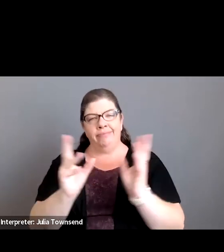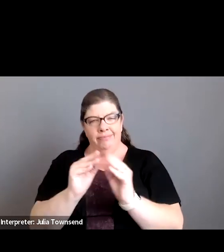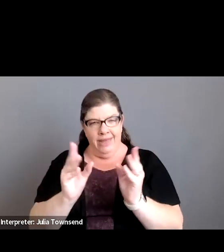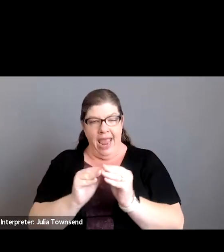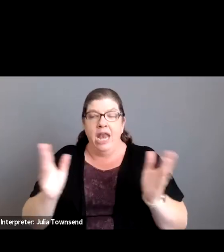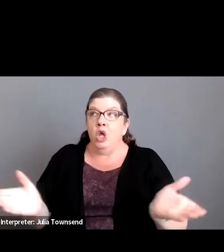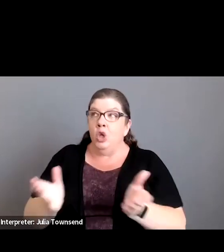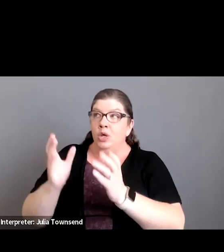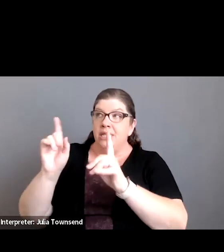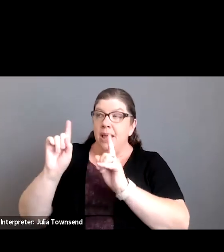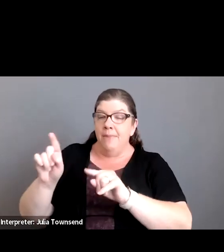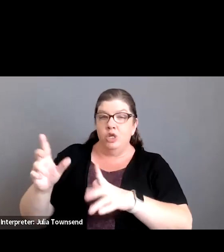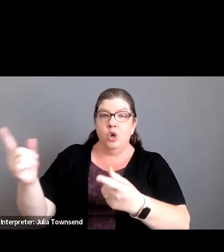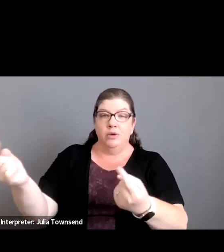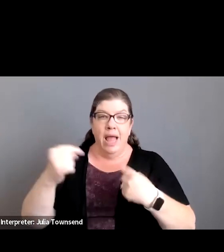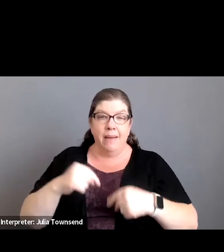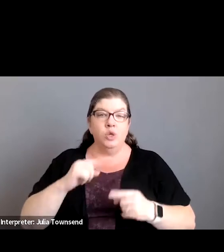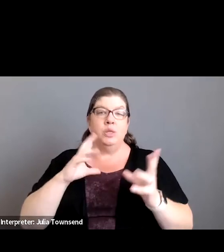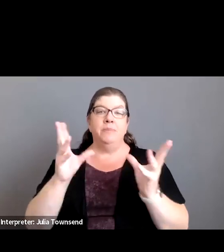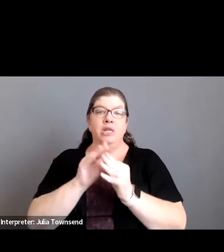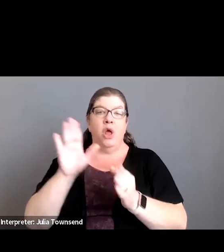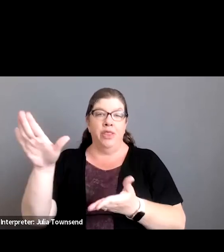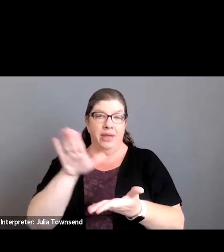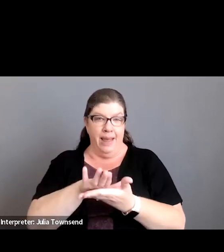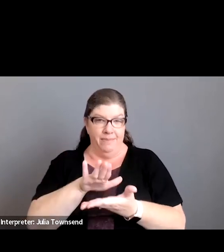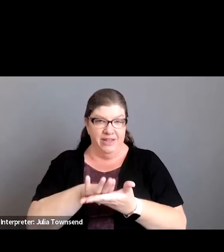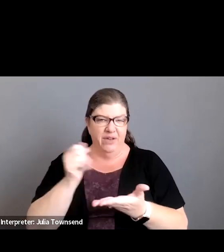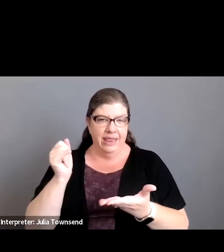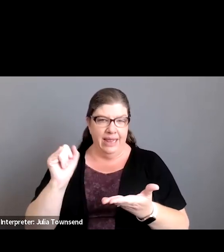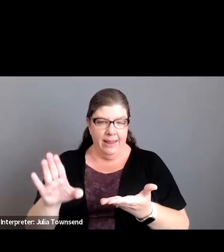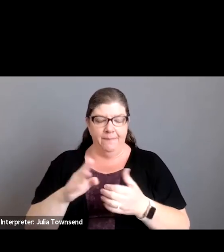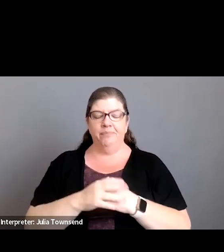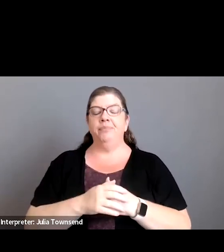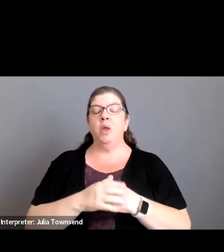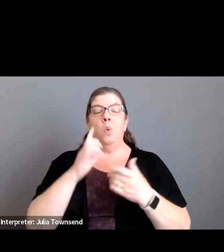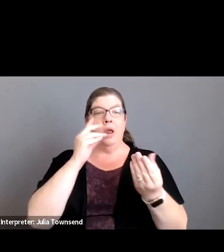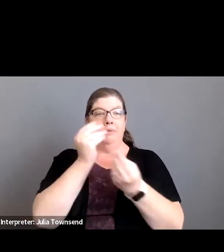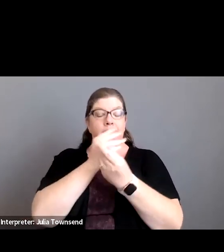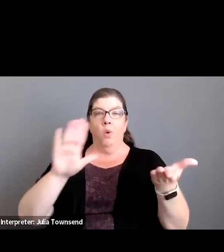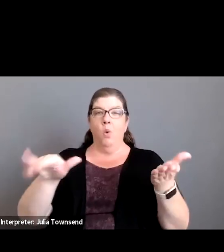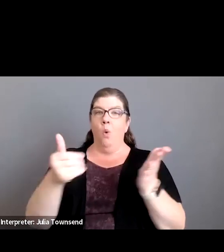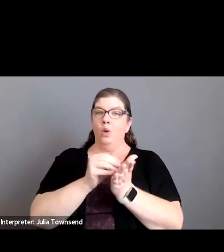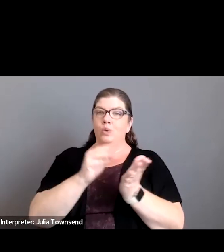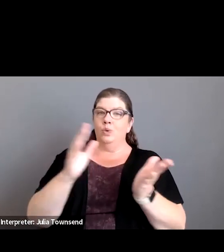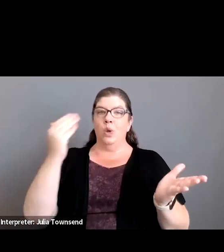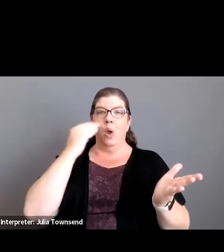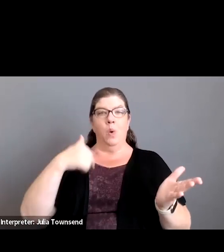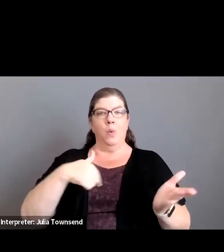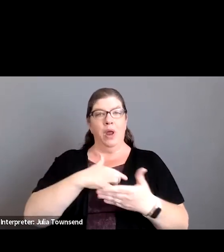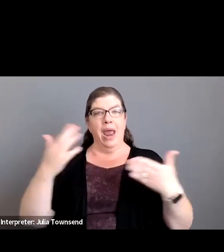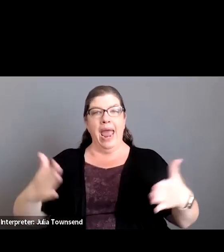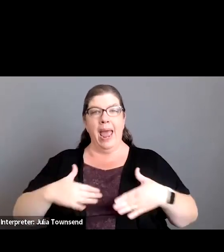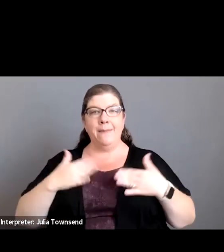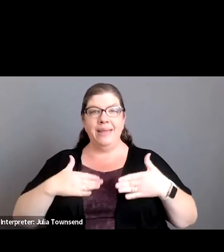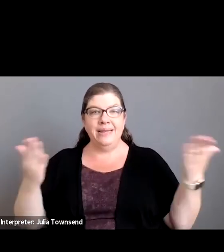and club meetings on their campuses we all want students to know that we are happy to be here and able to support